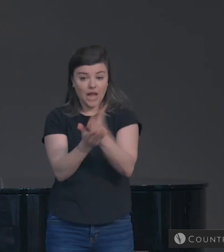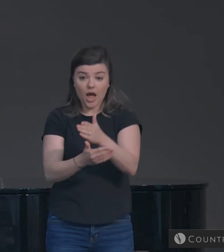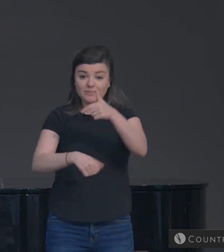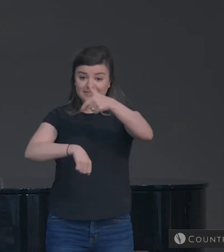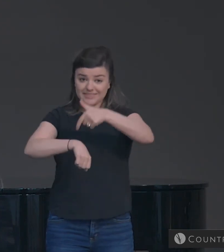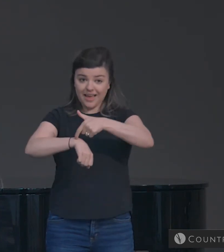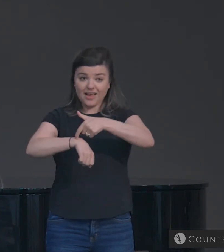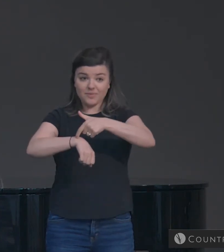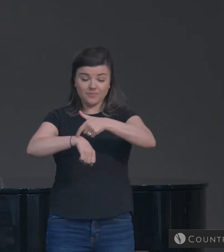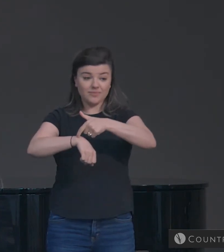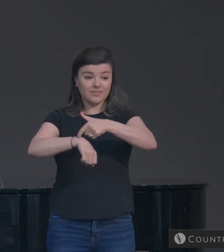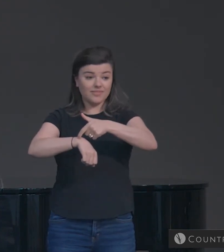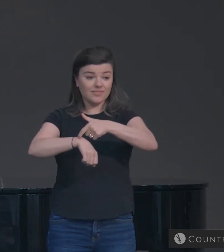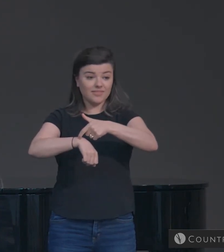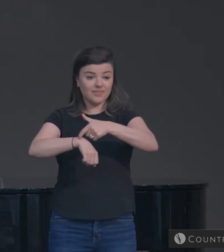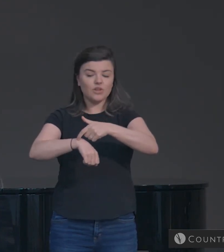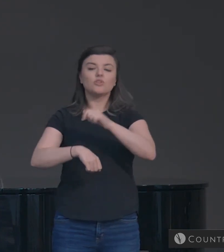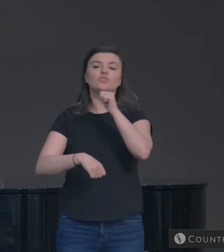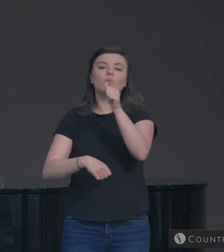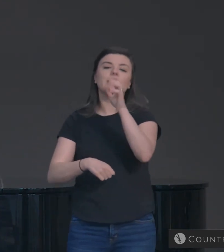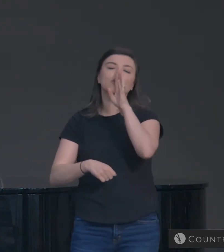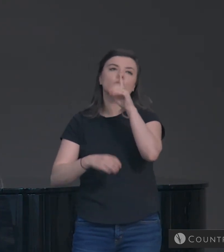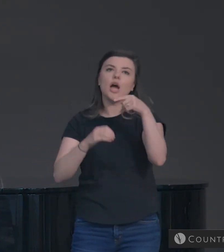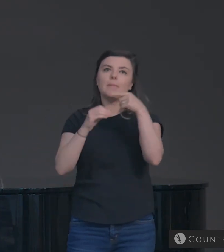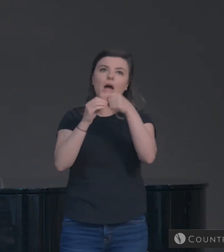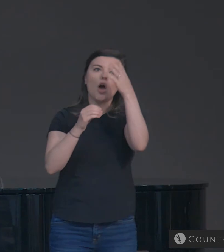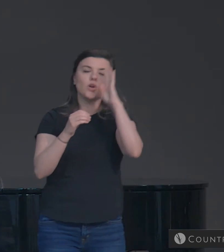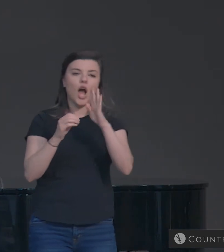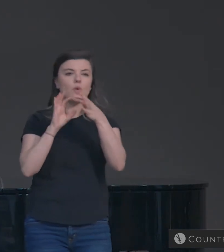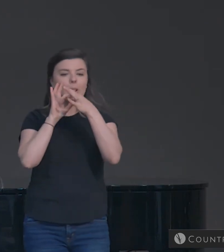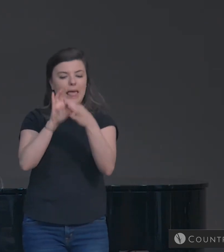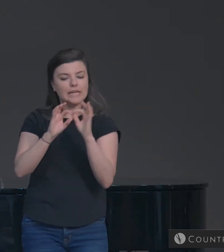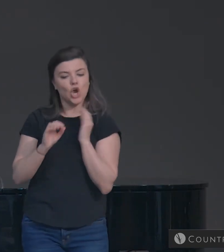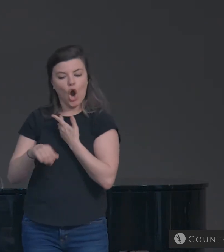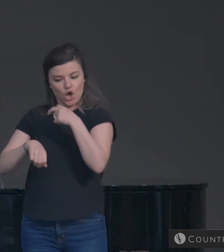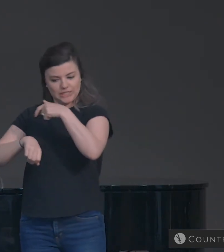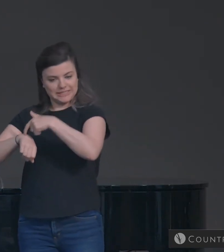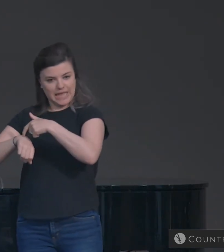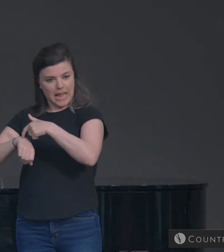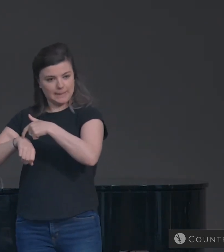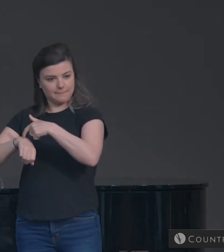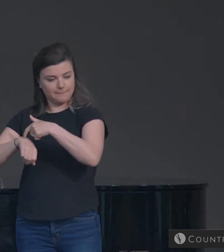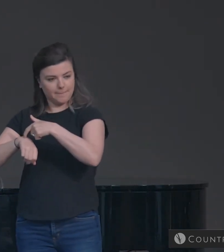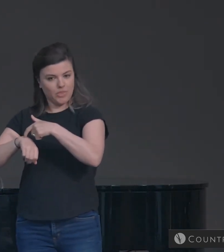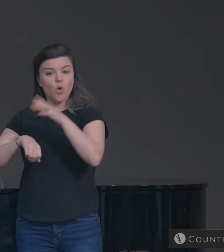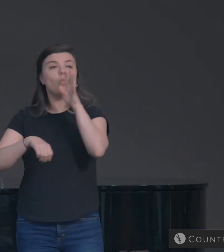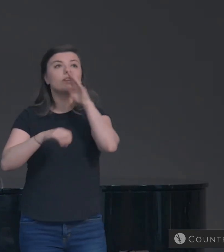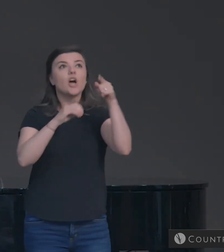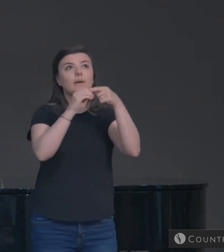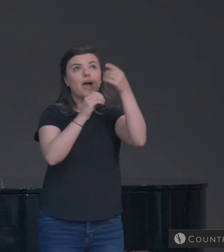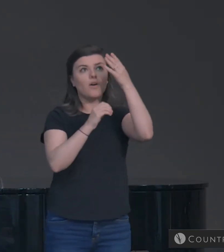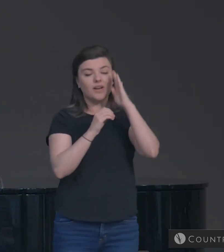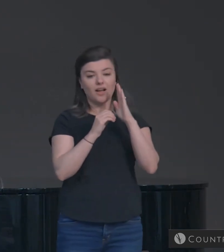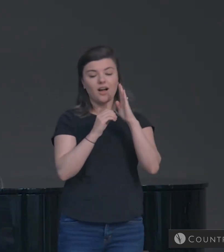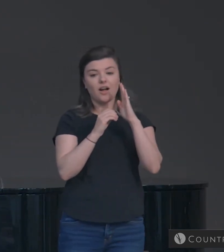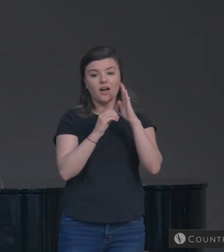So we don't speak of God in terms of time. We speak of God instead in terms